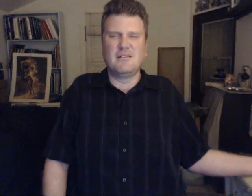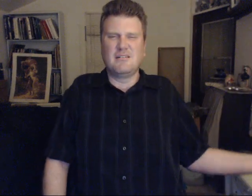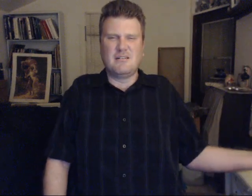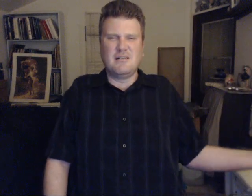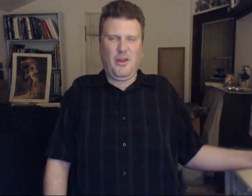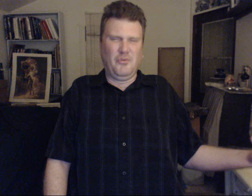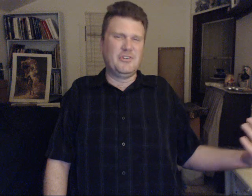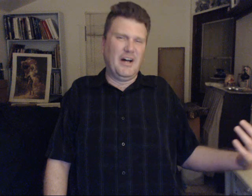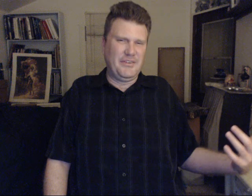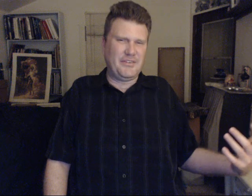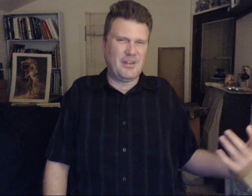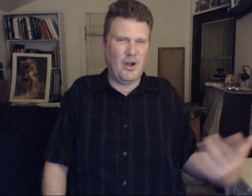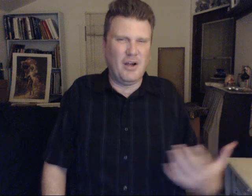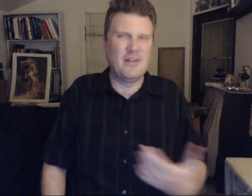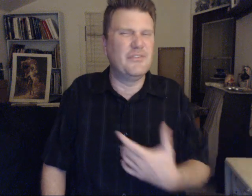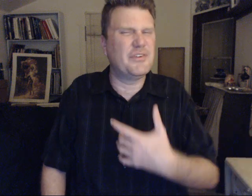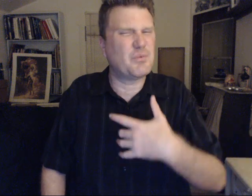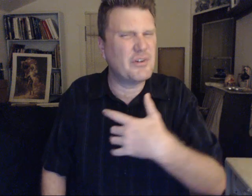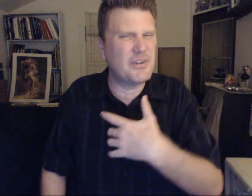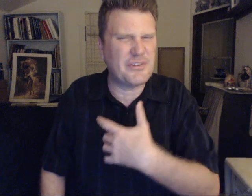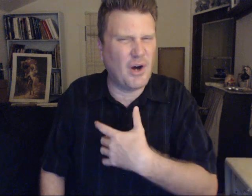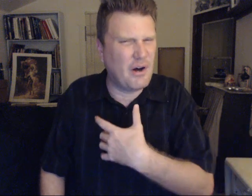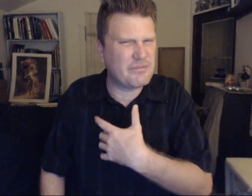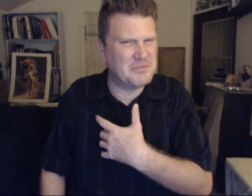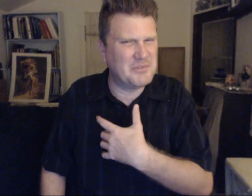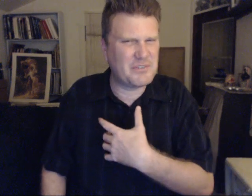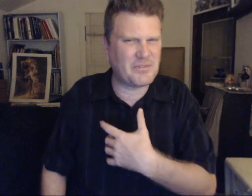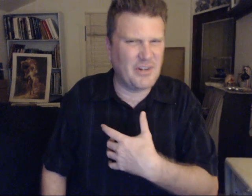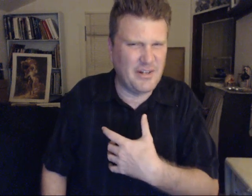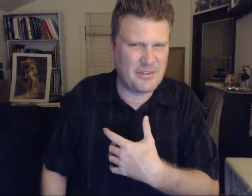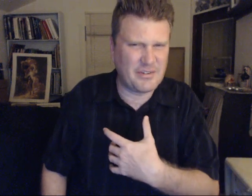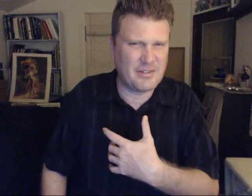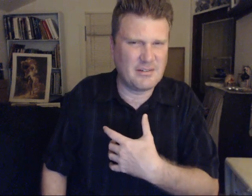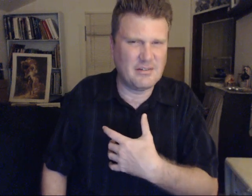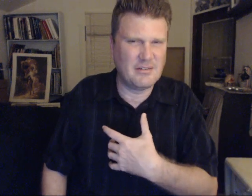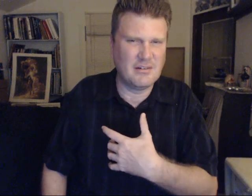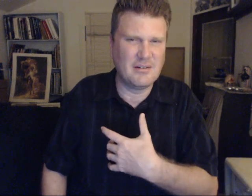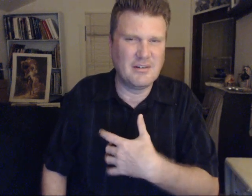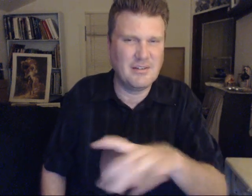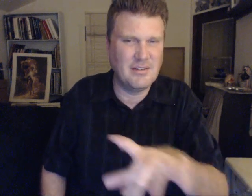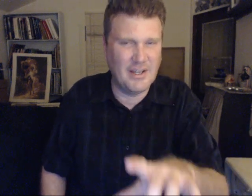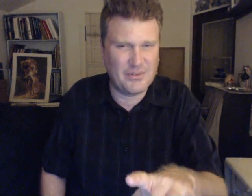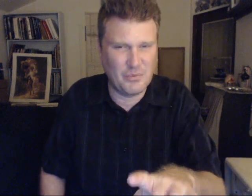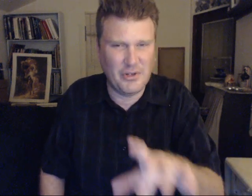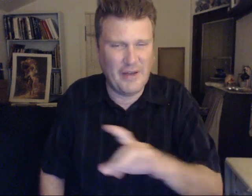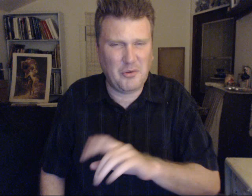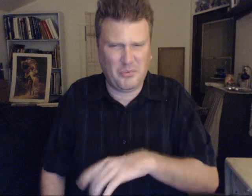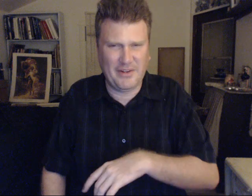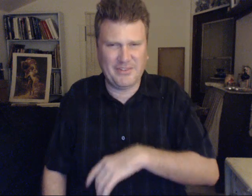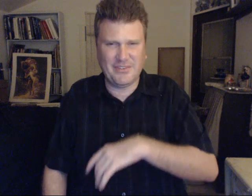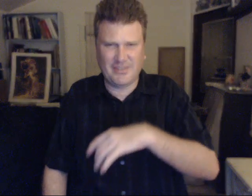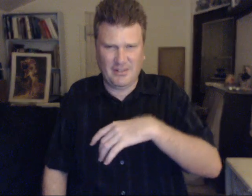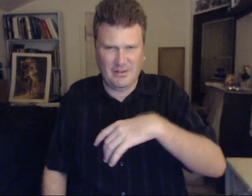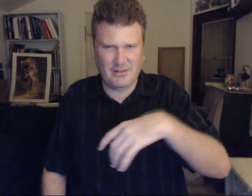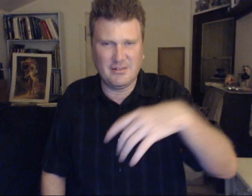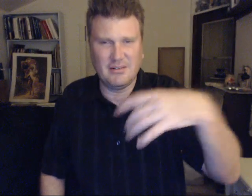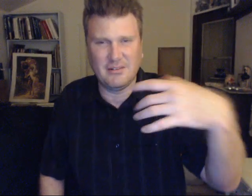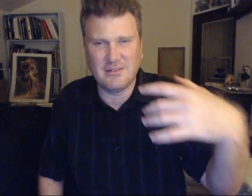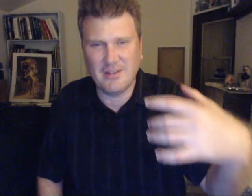And realize. This world is off limits for us. Yes. We have a presence here. In